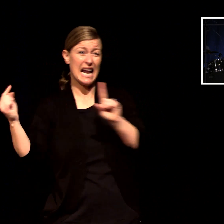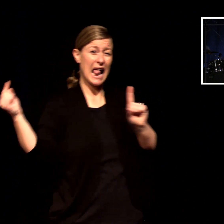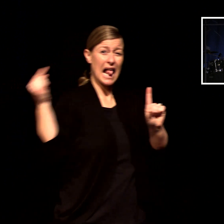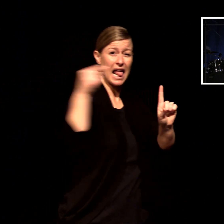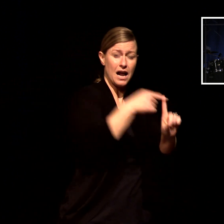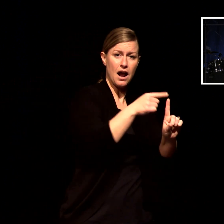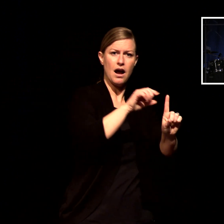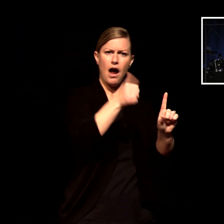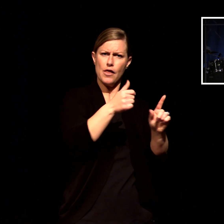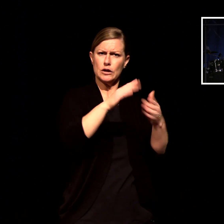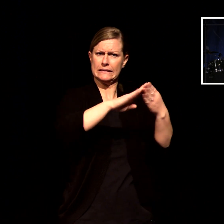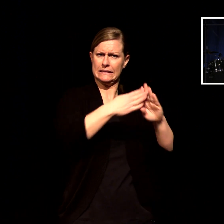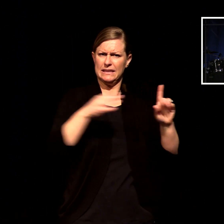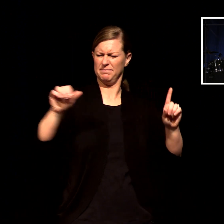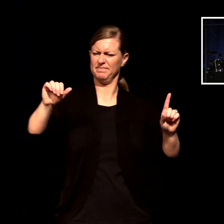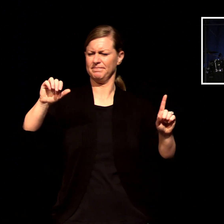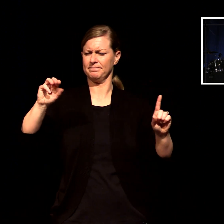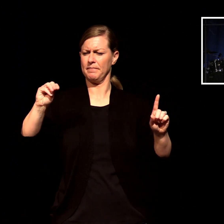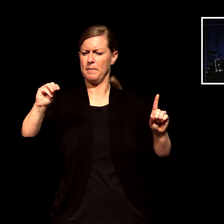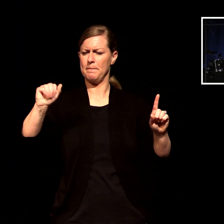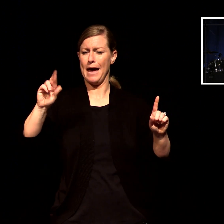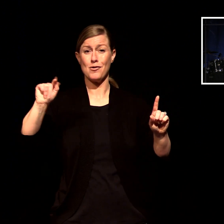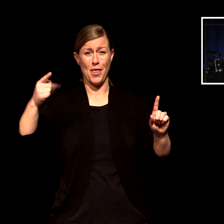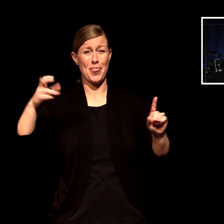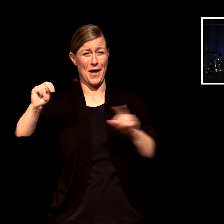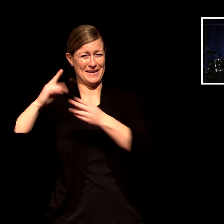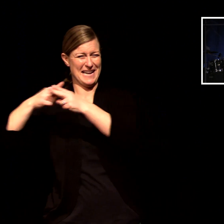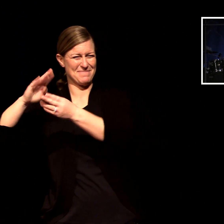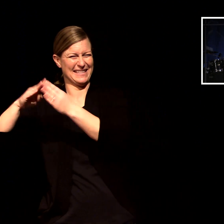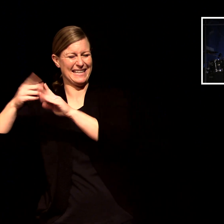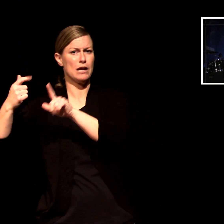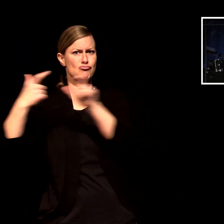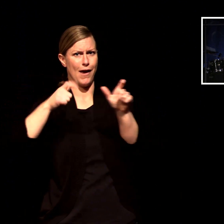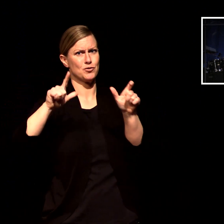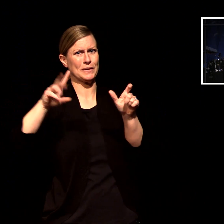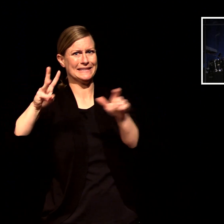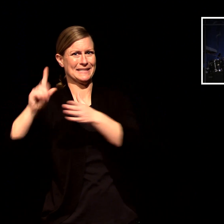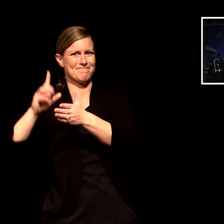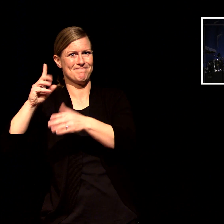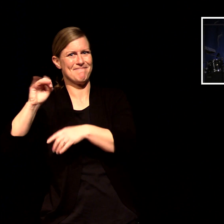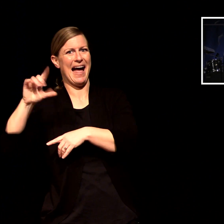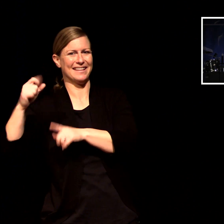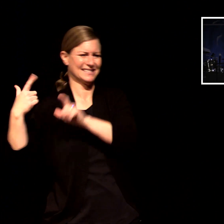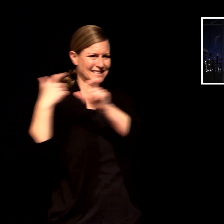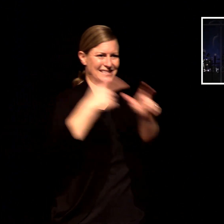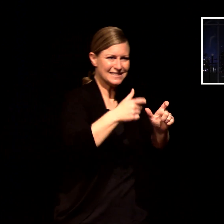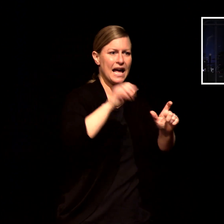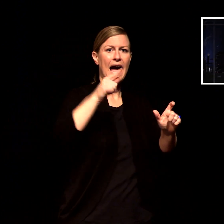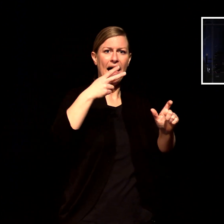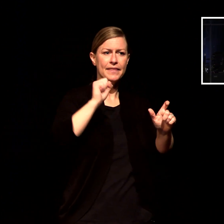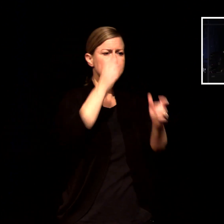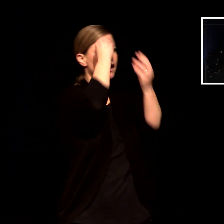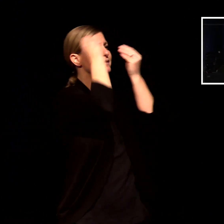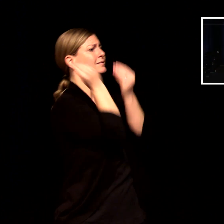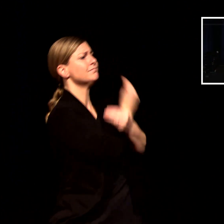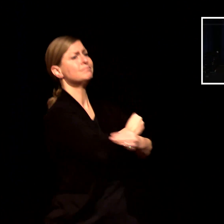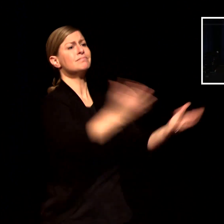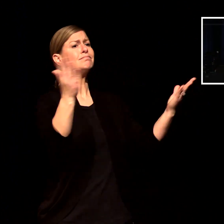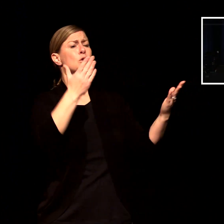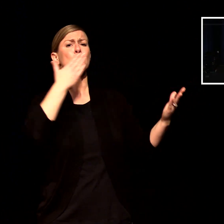we are free joy to you and tradition tells us that those were his last words and he passed away and i've never run